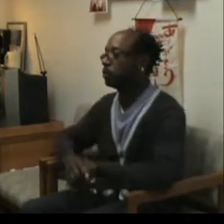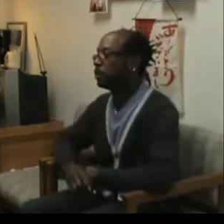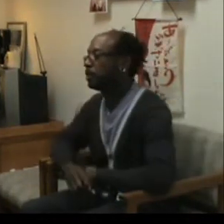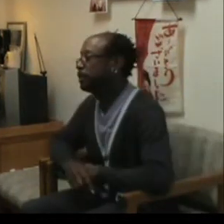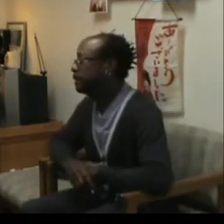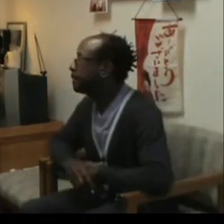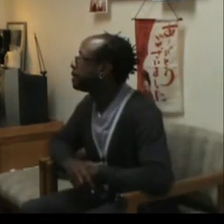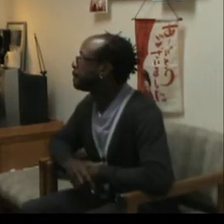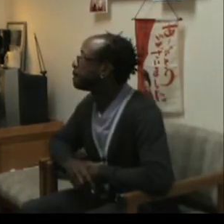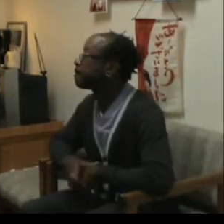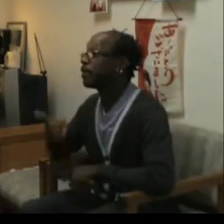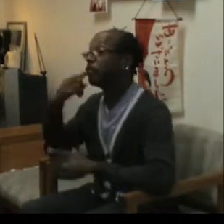For example?